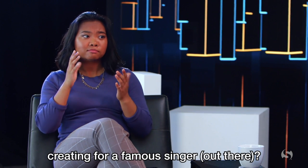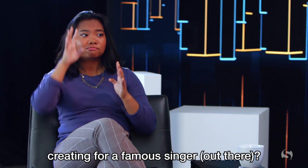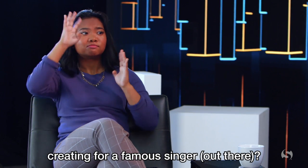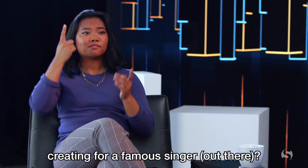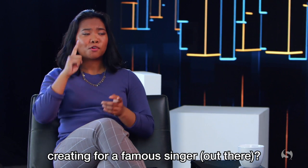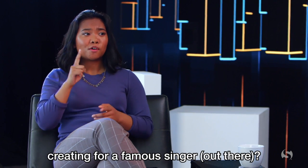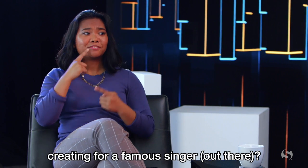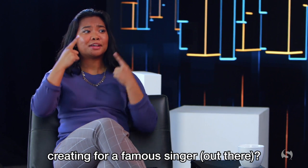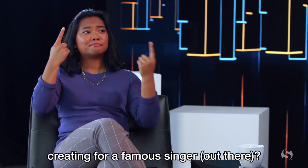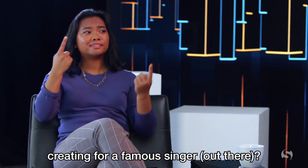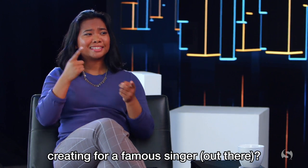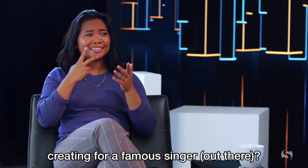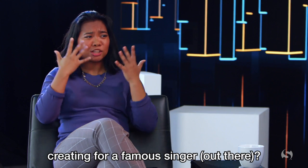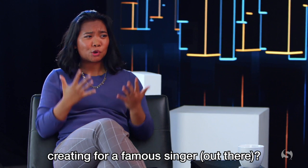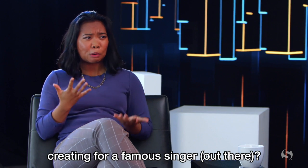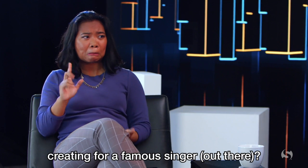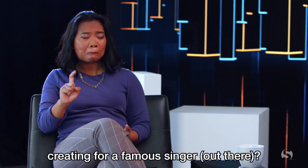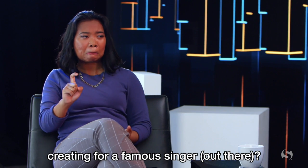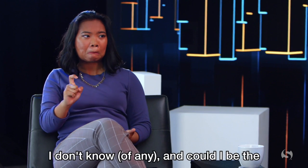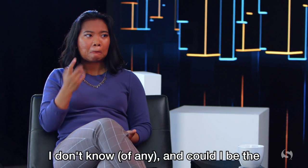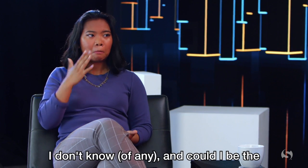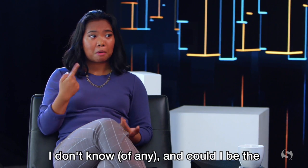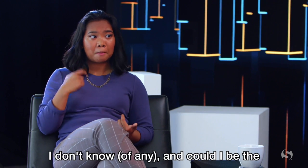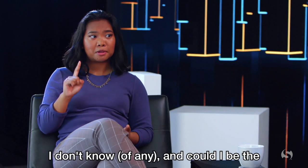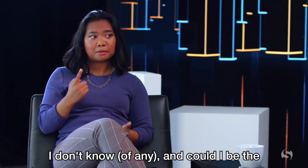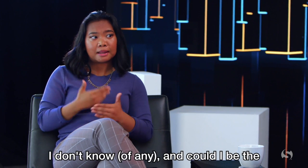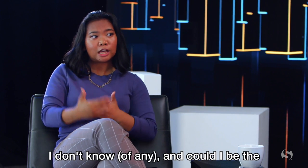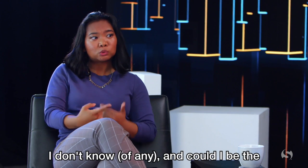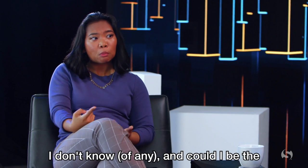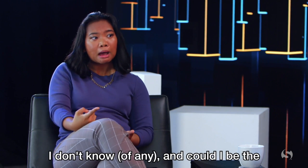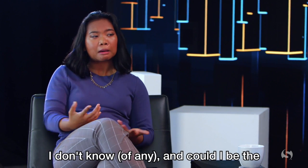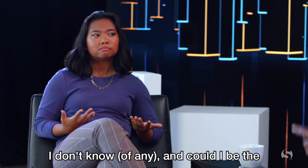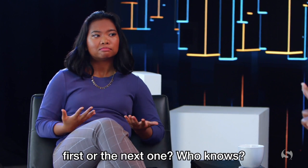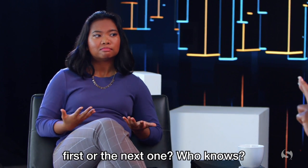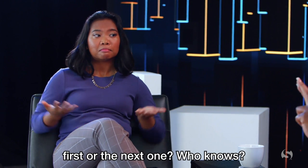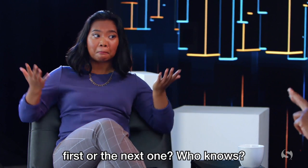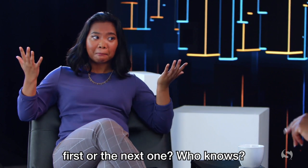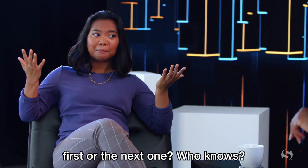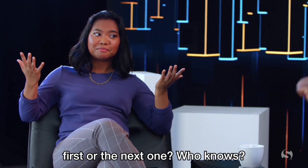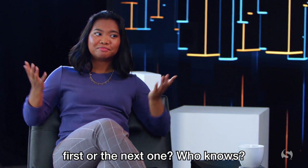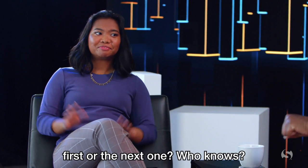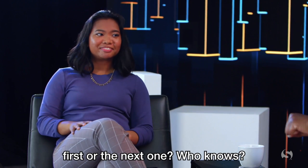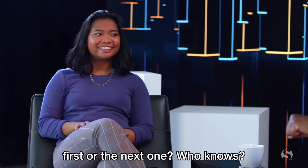creating for a famous singer out there? I don't know of any. And could I be the first or the next one? Who knows?